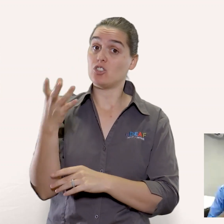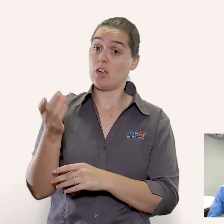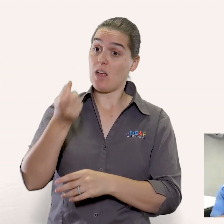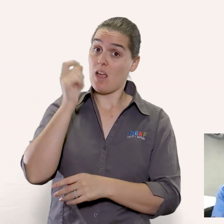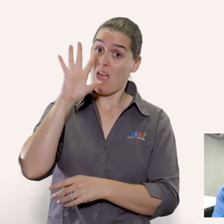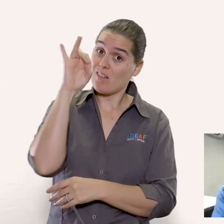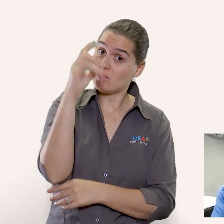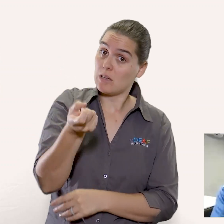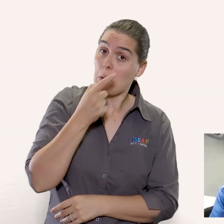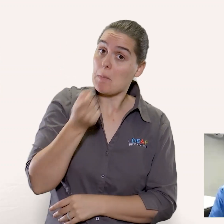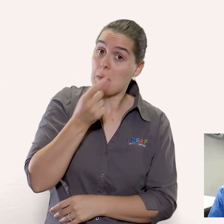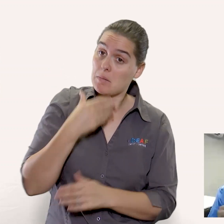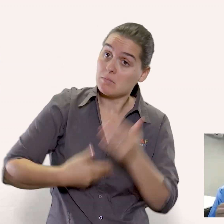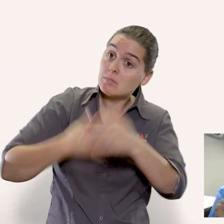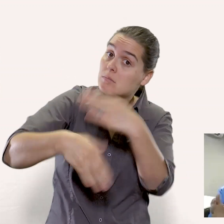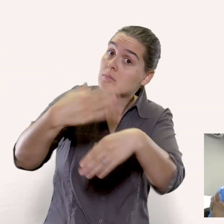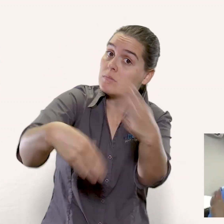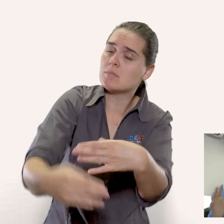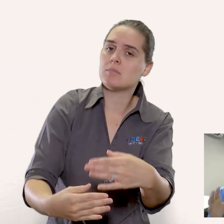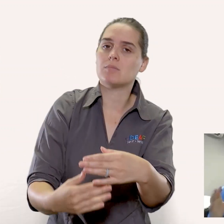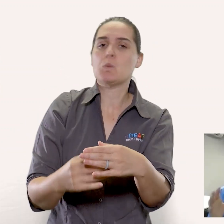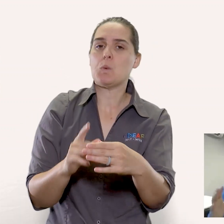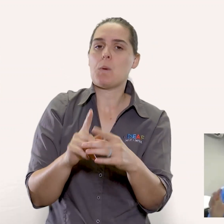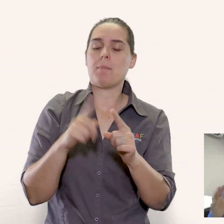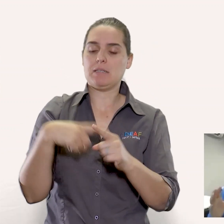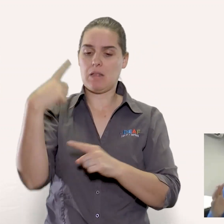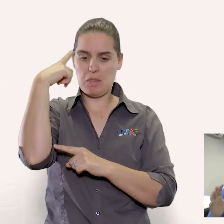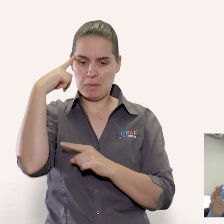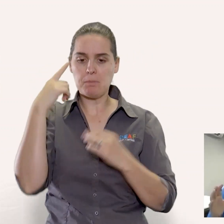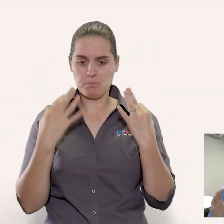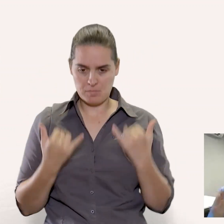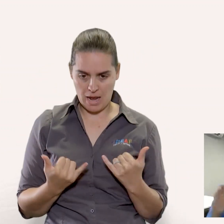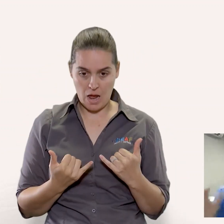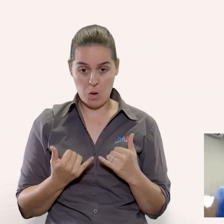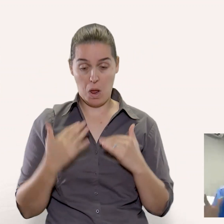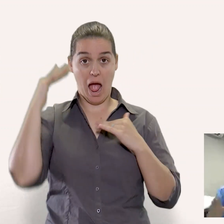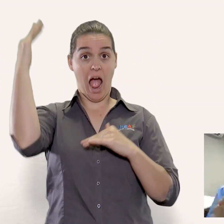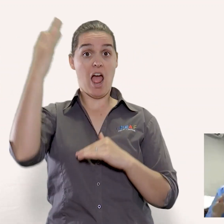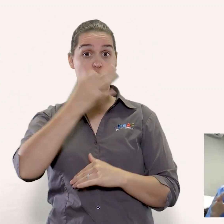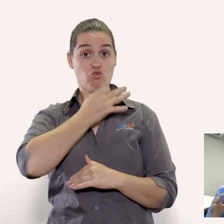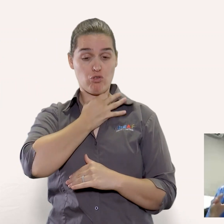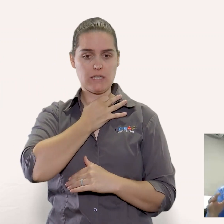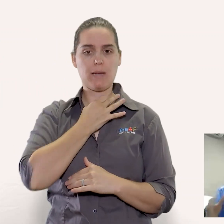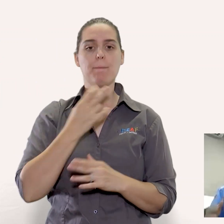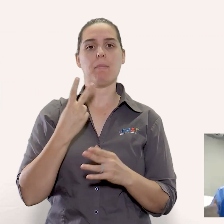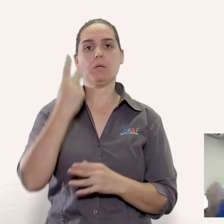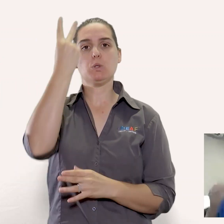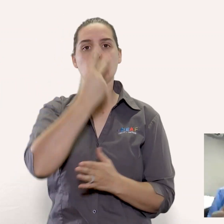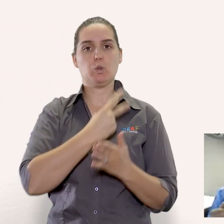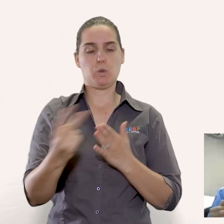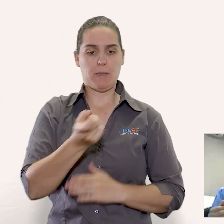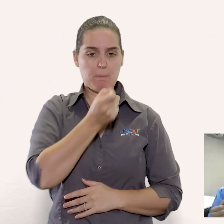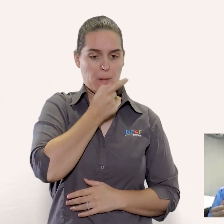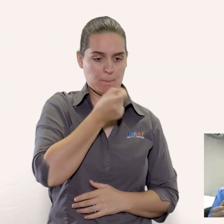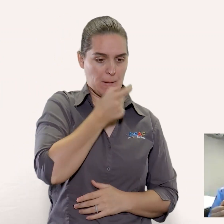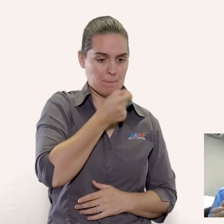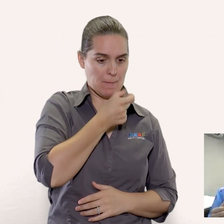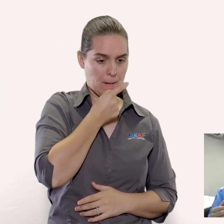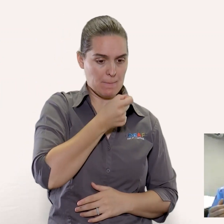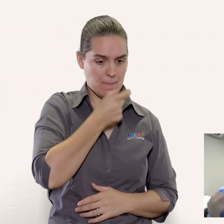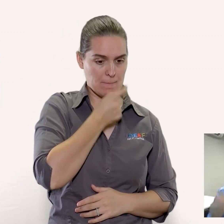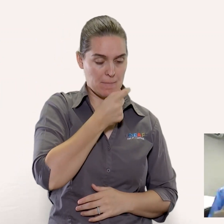doesn't keep on working so you need to choose a period of time where you feel most at risk or if you feel something is coming